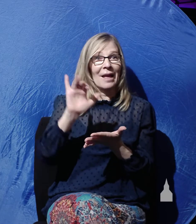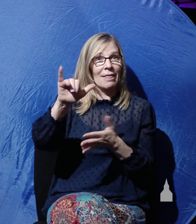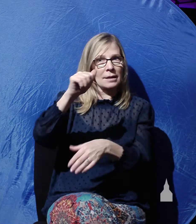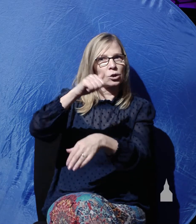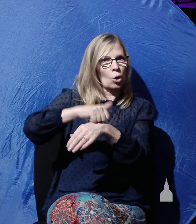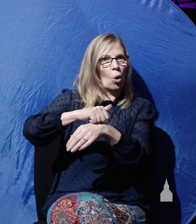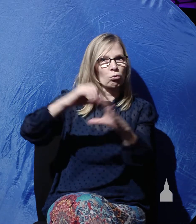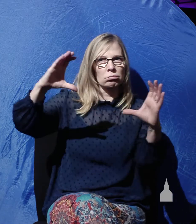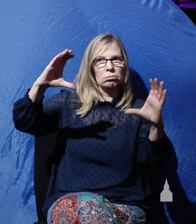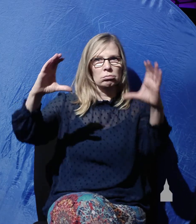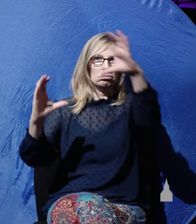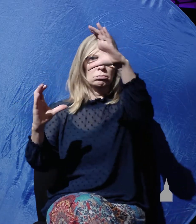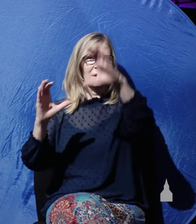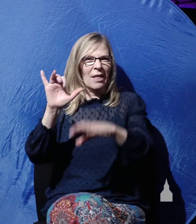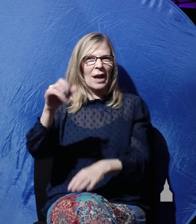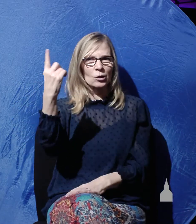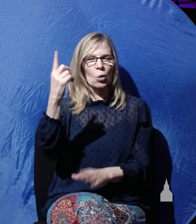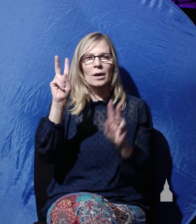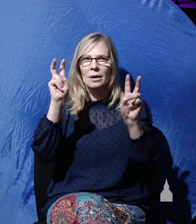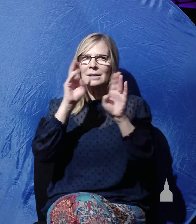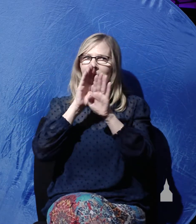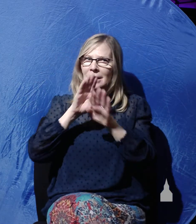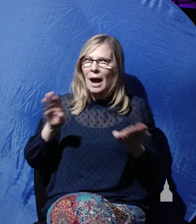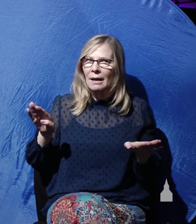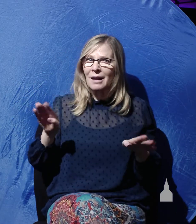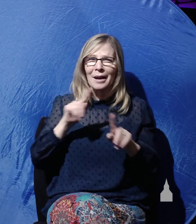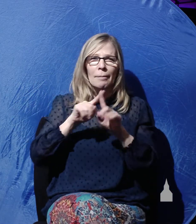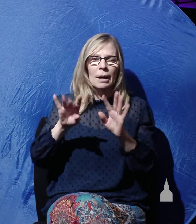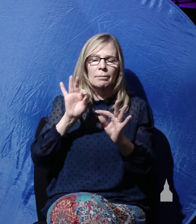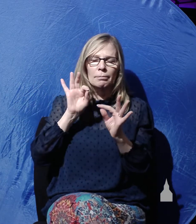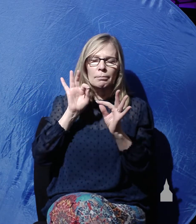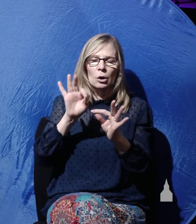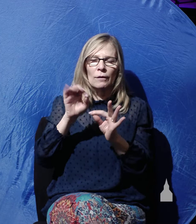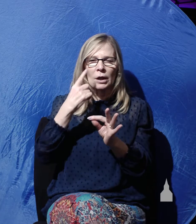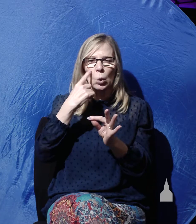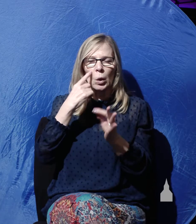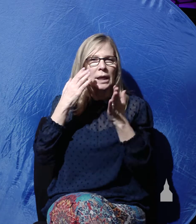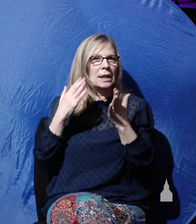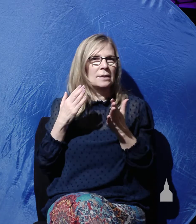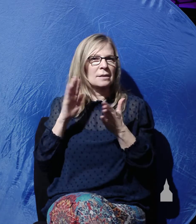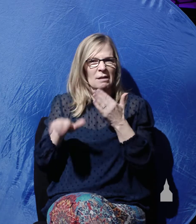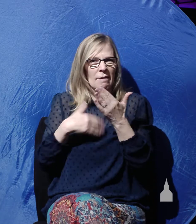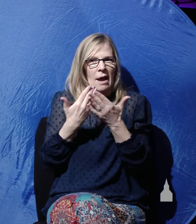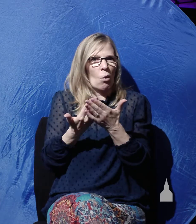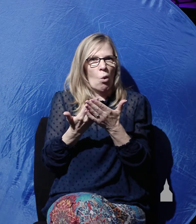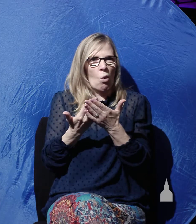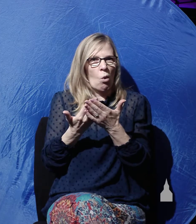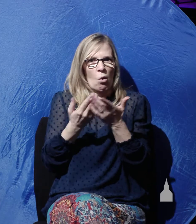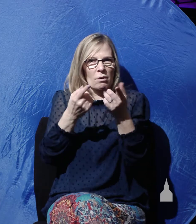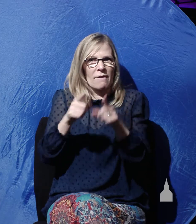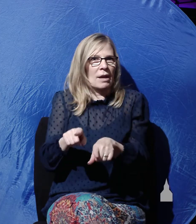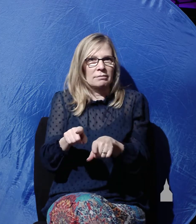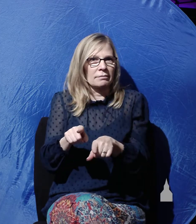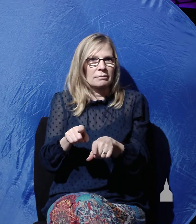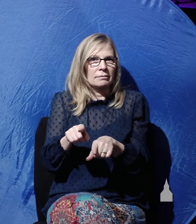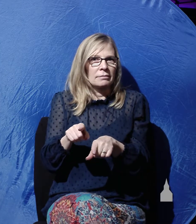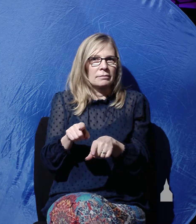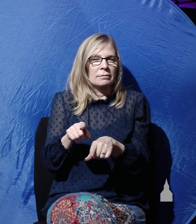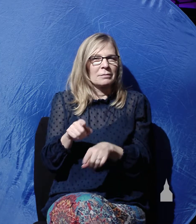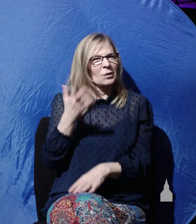is the one silent and infallible witness in the whole episode. Now, why is the stone such